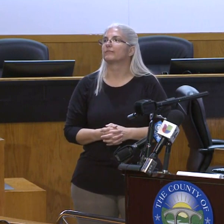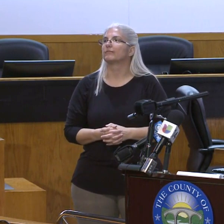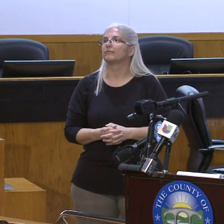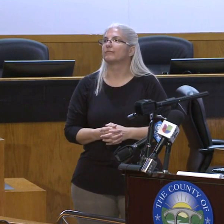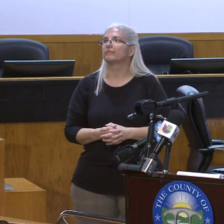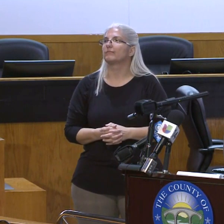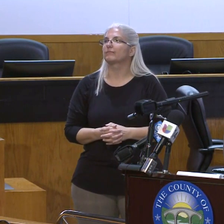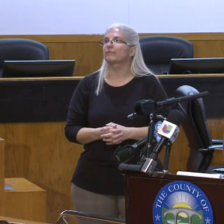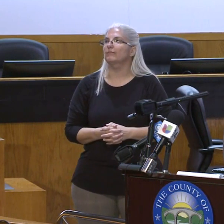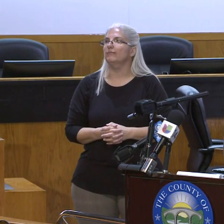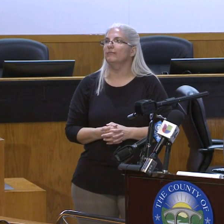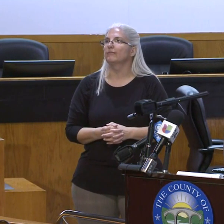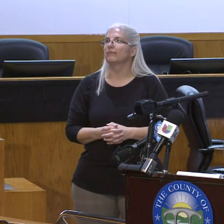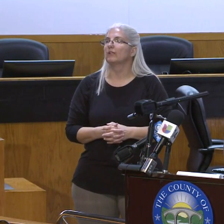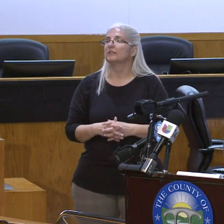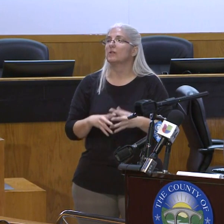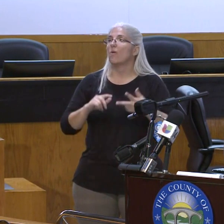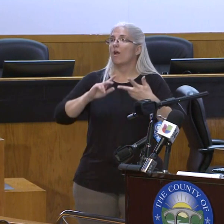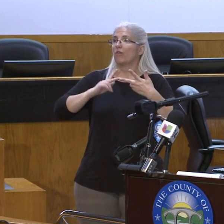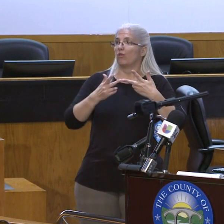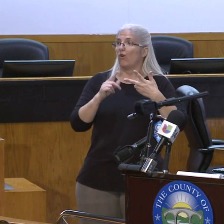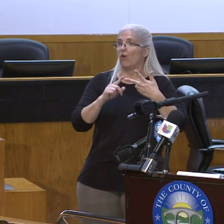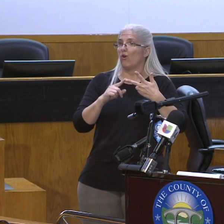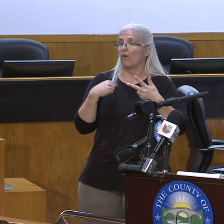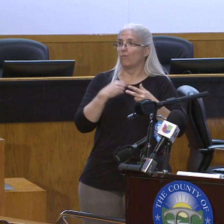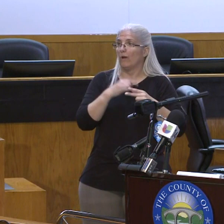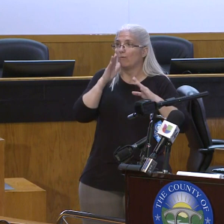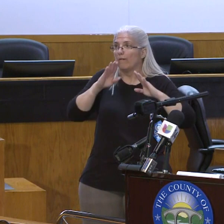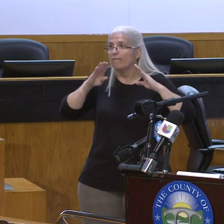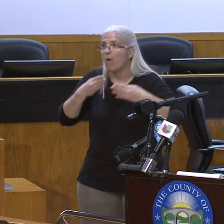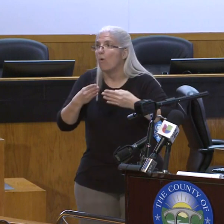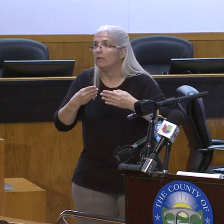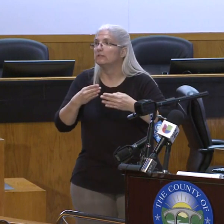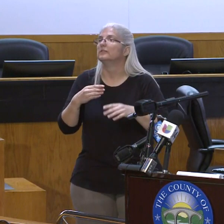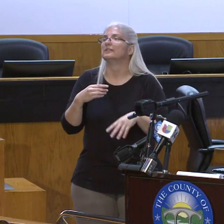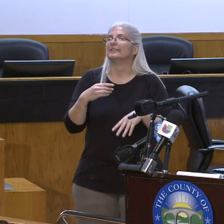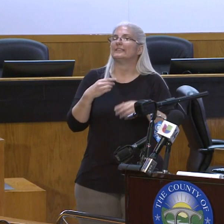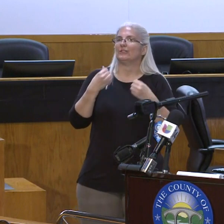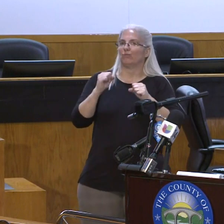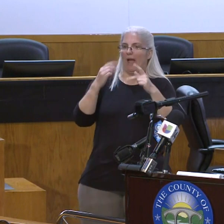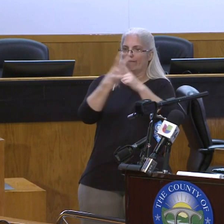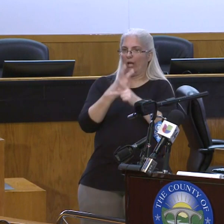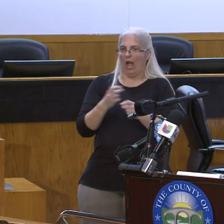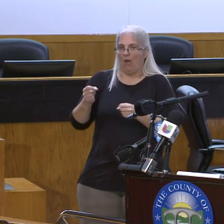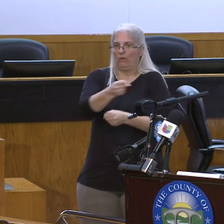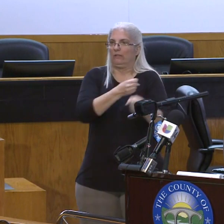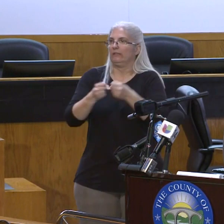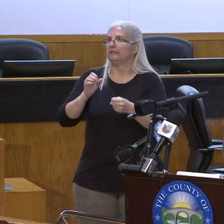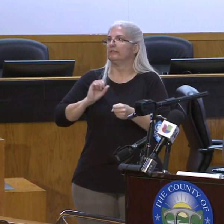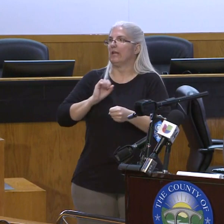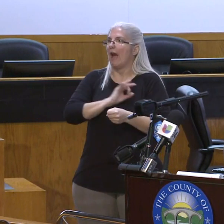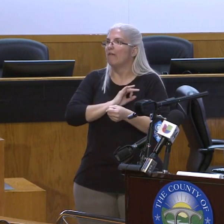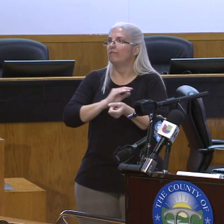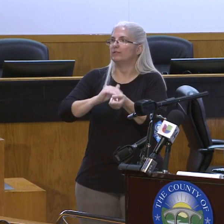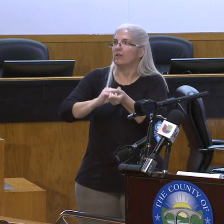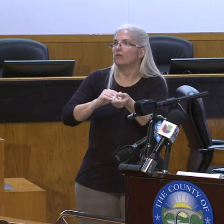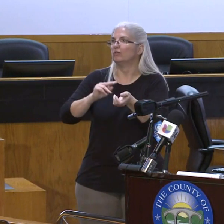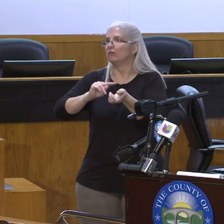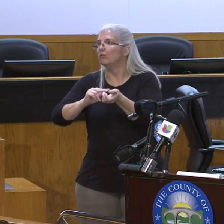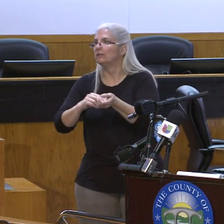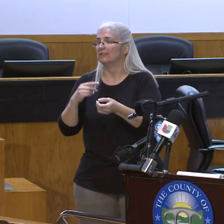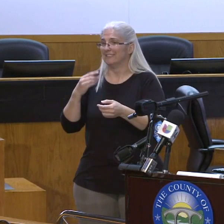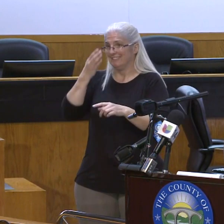Our third area of focus is around staffing. With that increase in bed capacity that I just described, our staffing needs change dramatically.